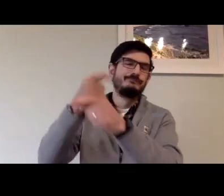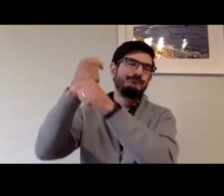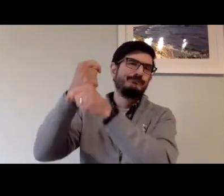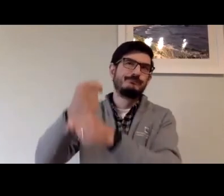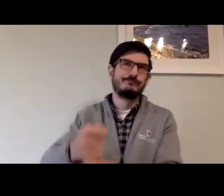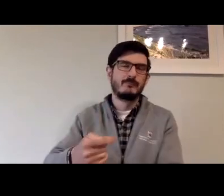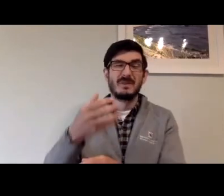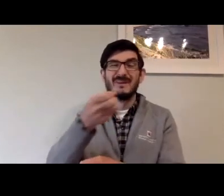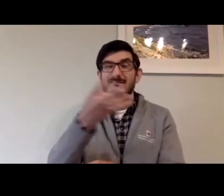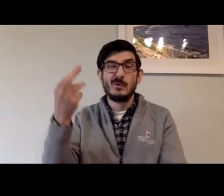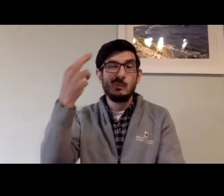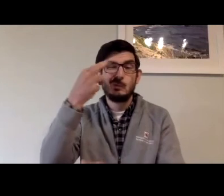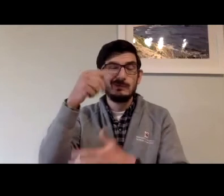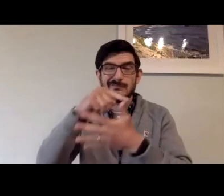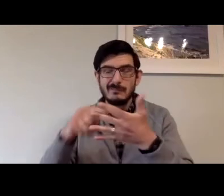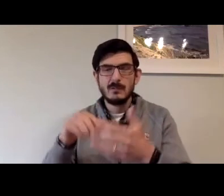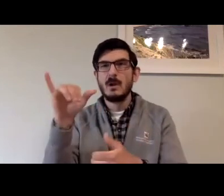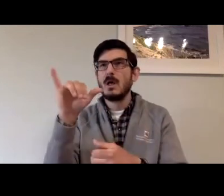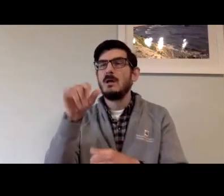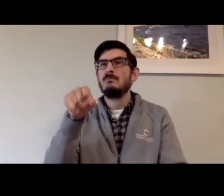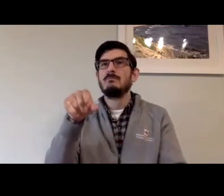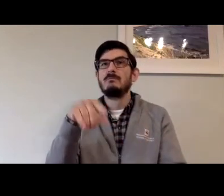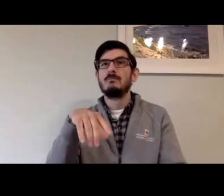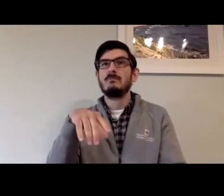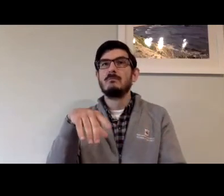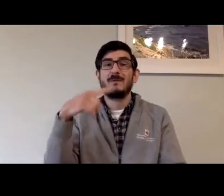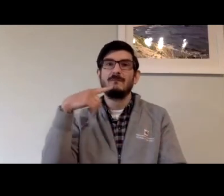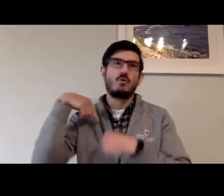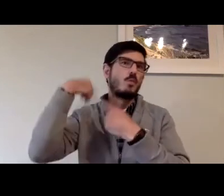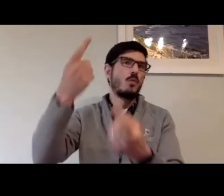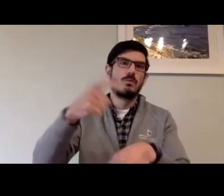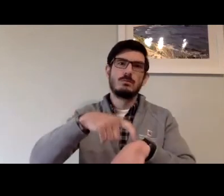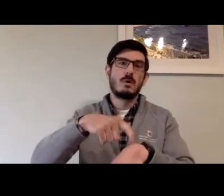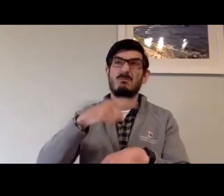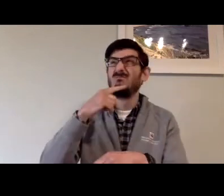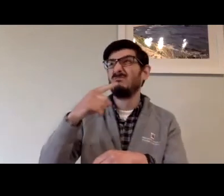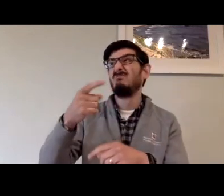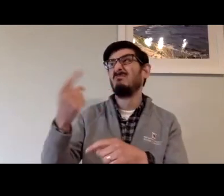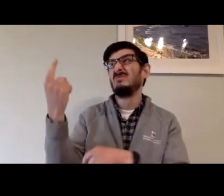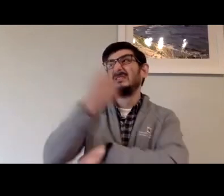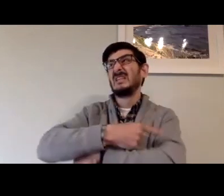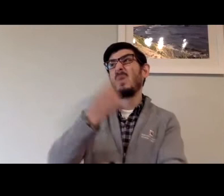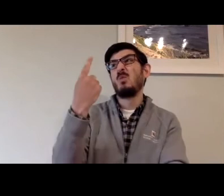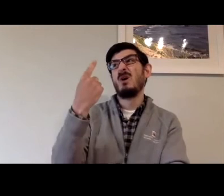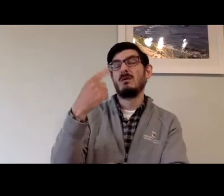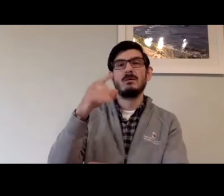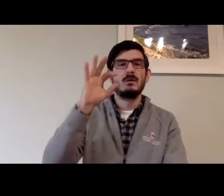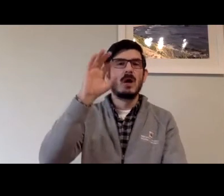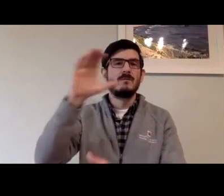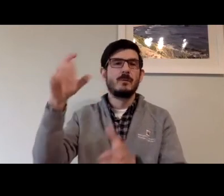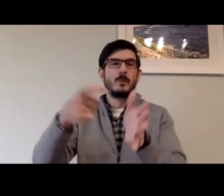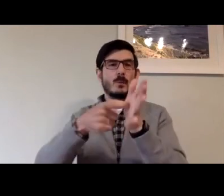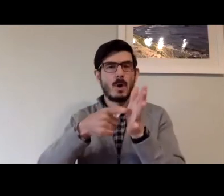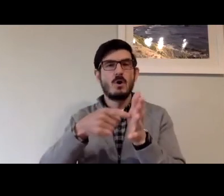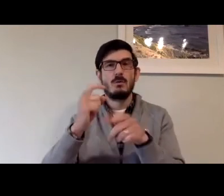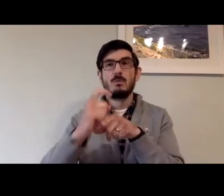toll free number. And that has been in place for several reasons for quite a while. And that's a long standing,